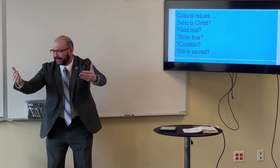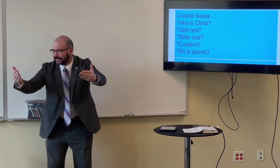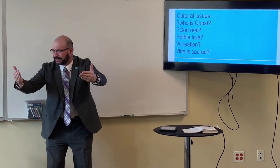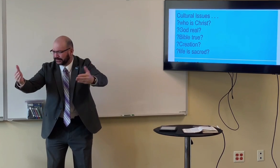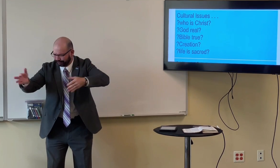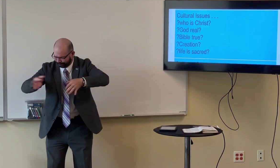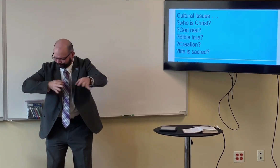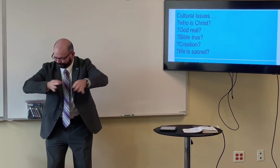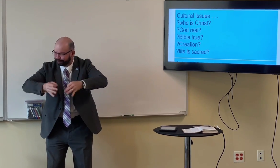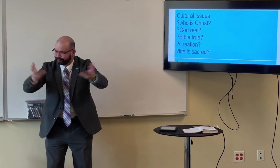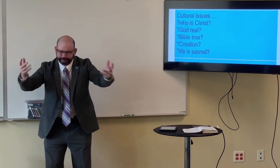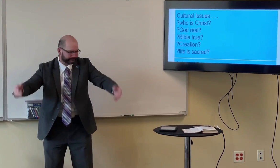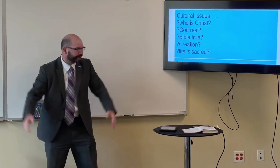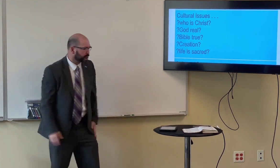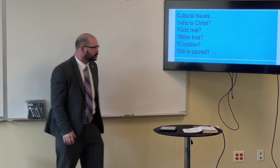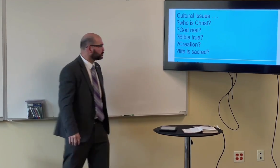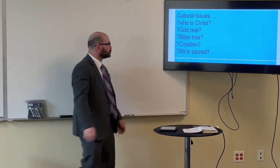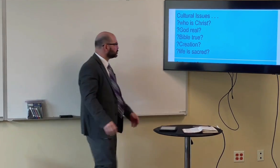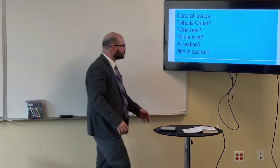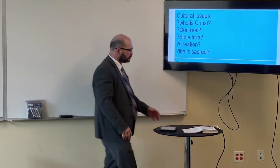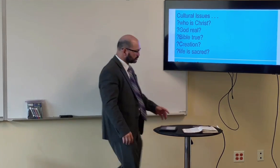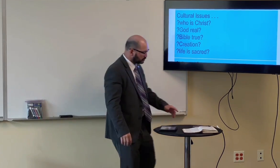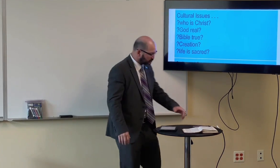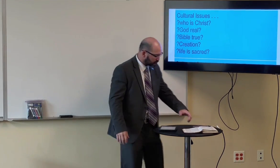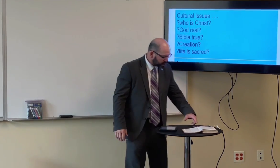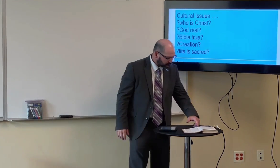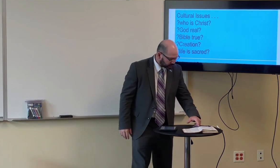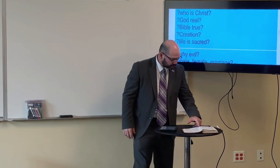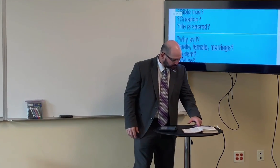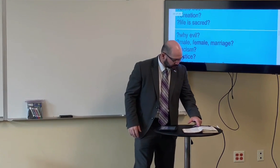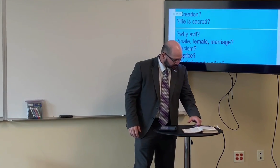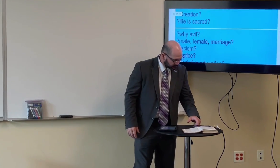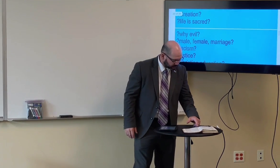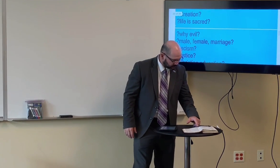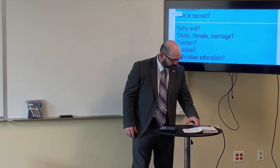These are basic things. And we're going to explain them in this series.